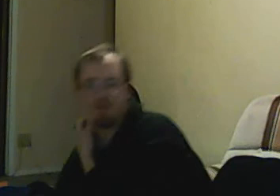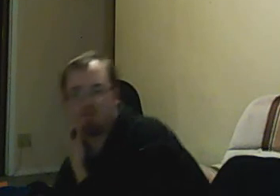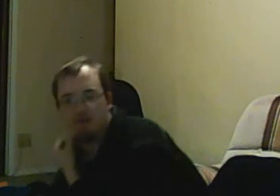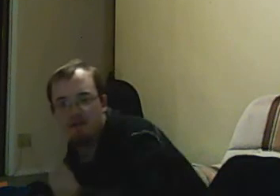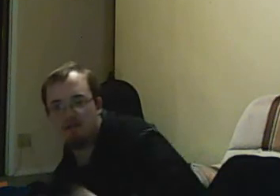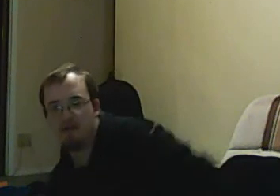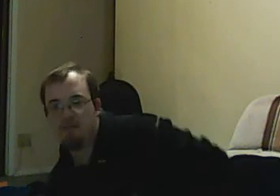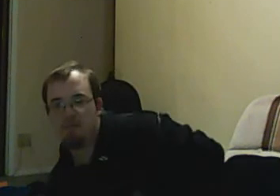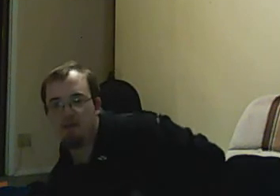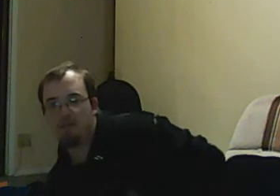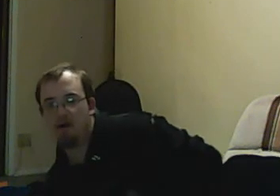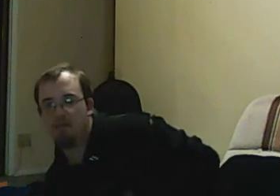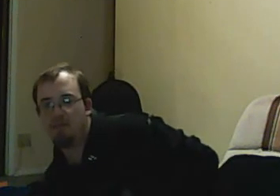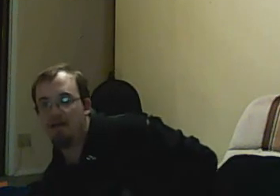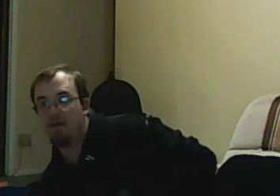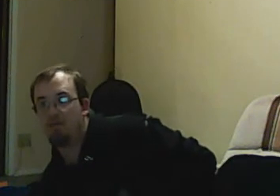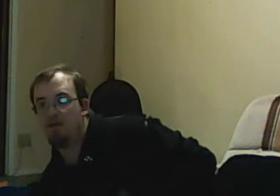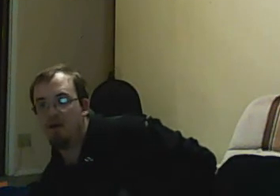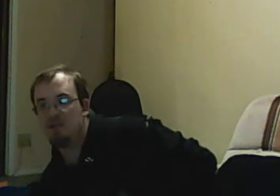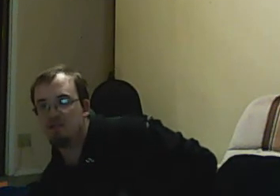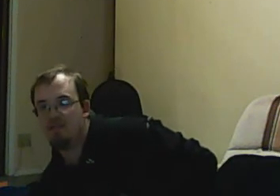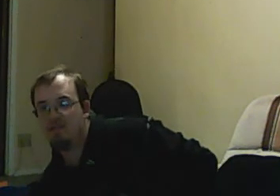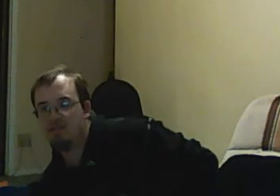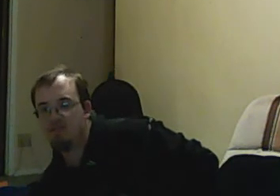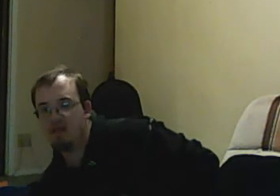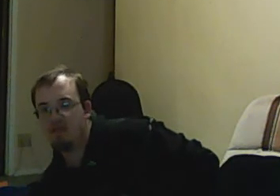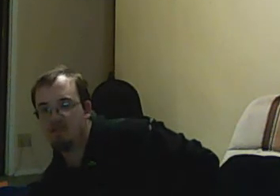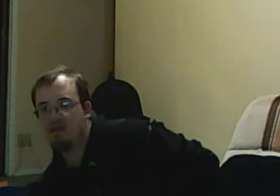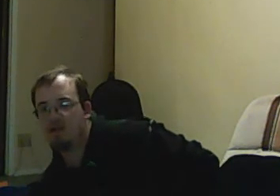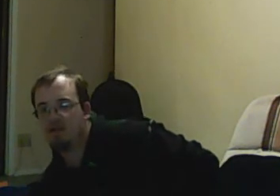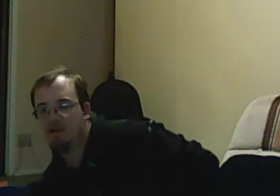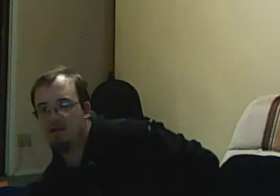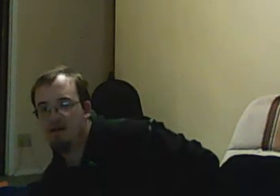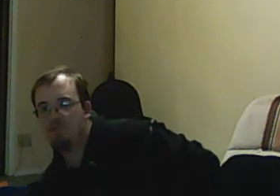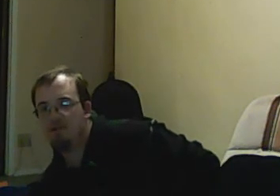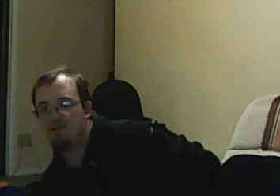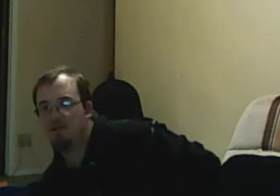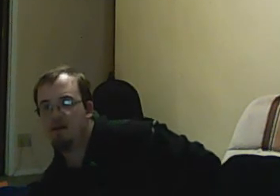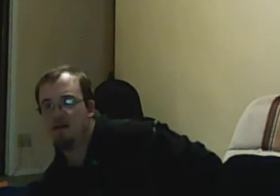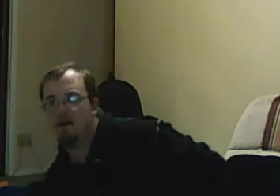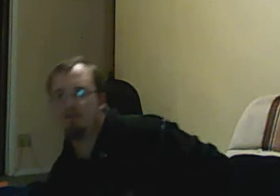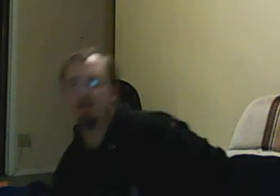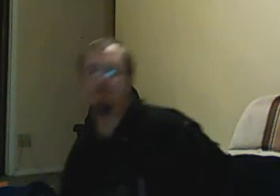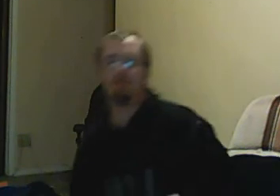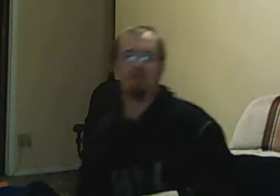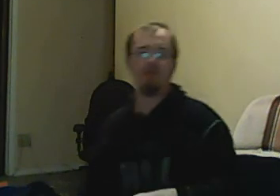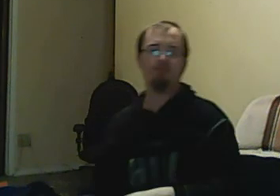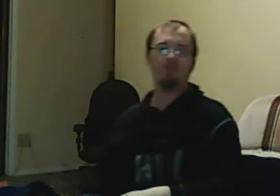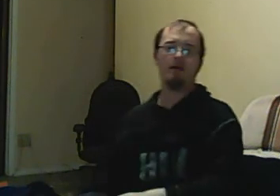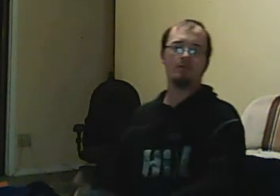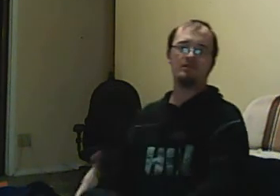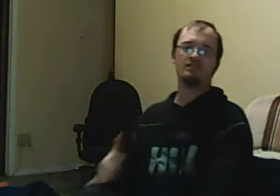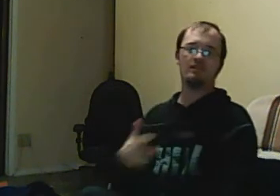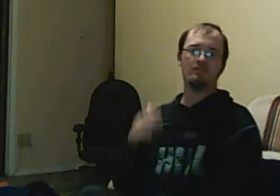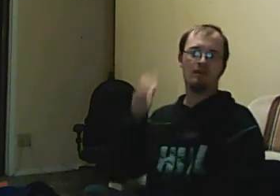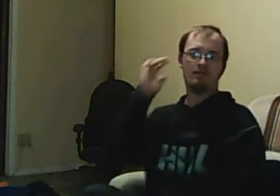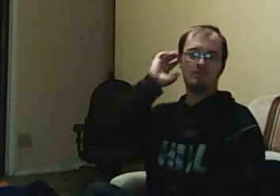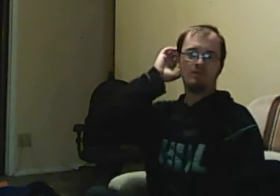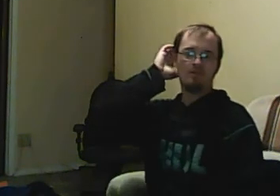they explored has sadly become a common reality. Re-watching this as an adult, feel a level of admiration that Degrassi was